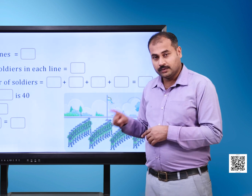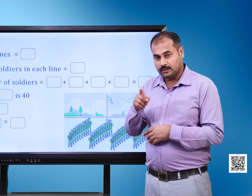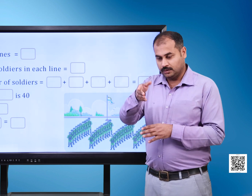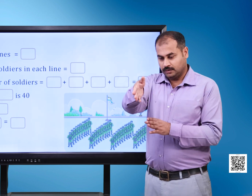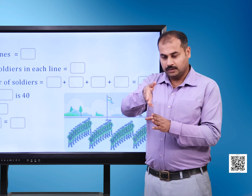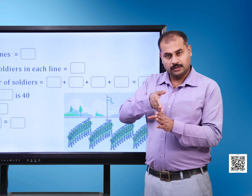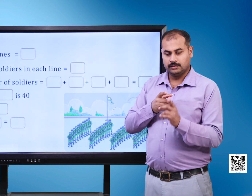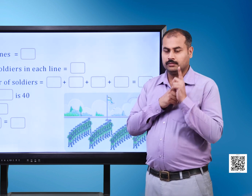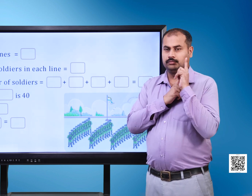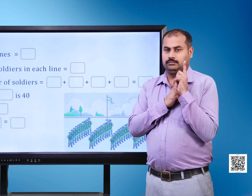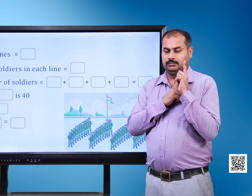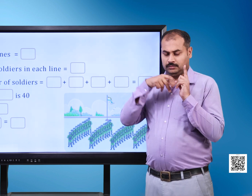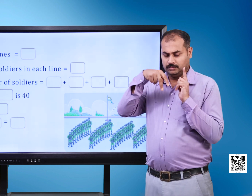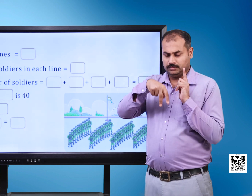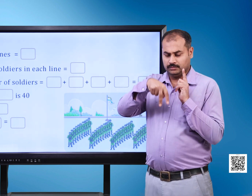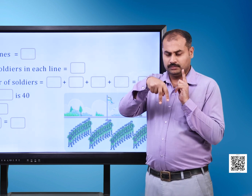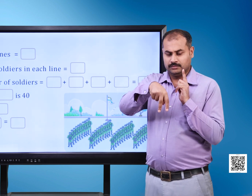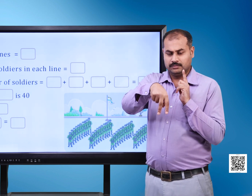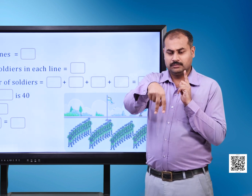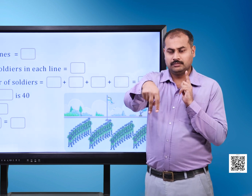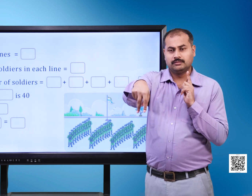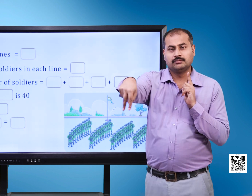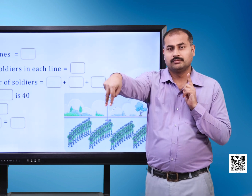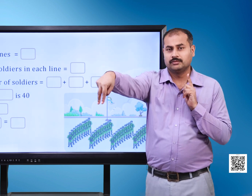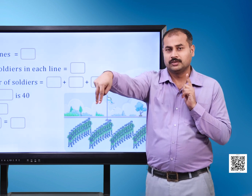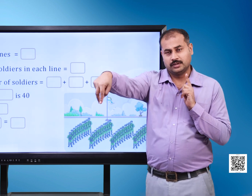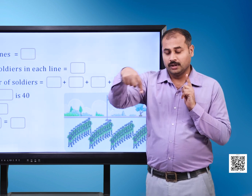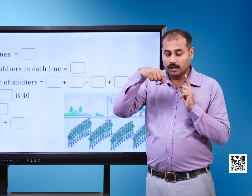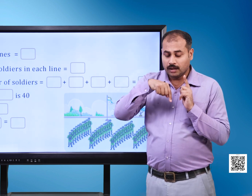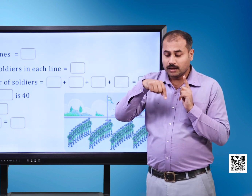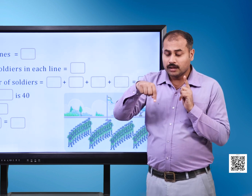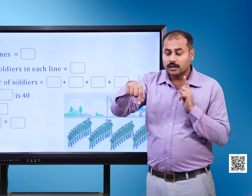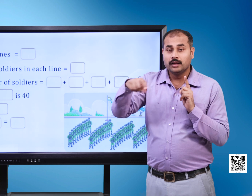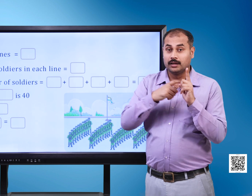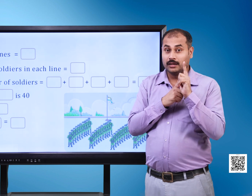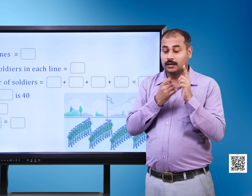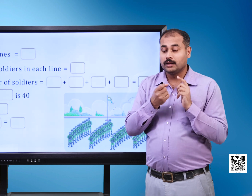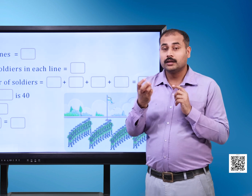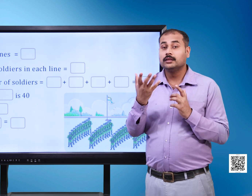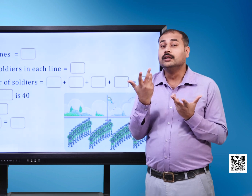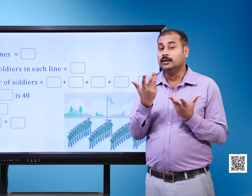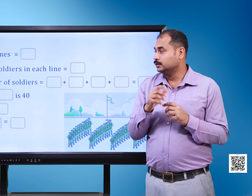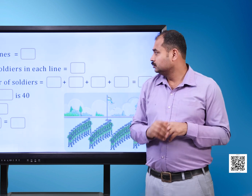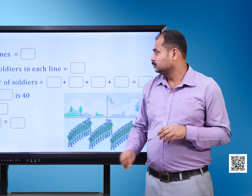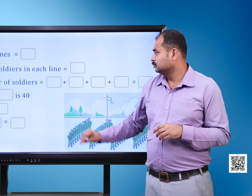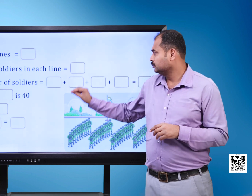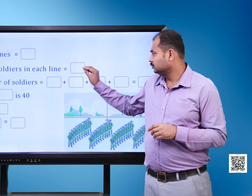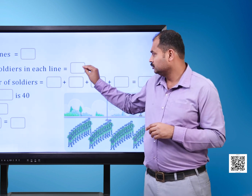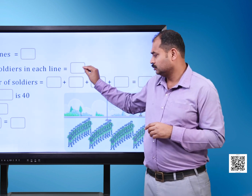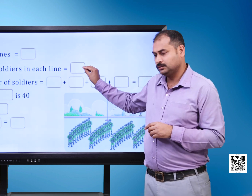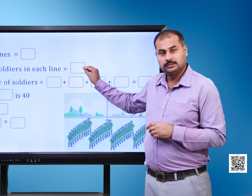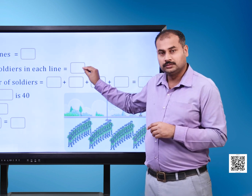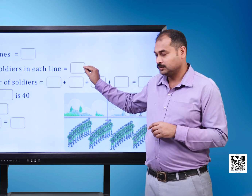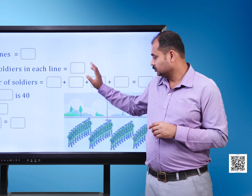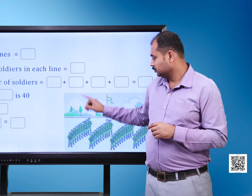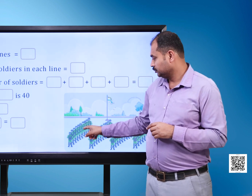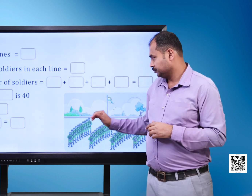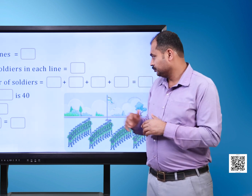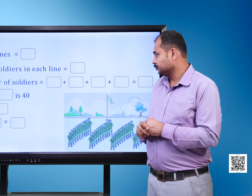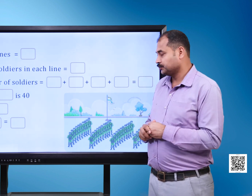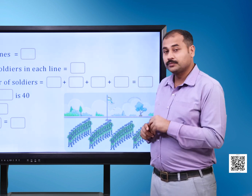total